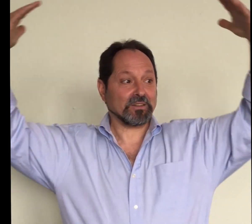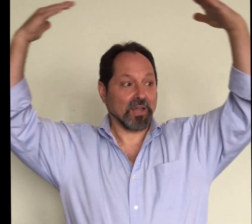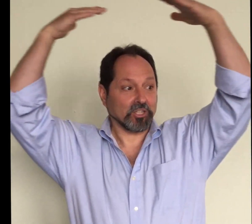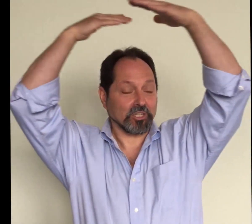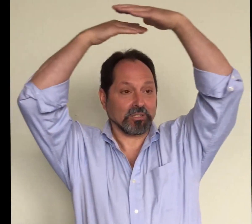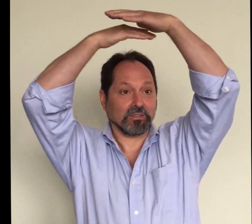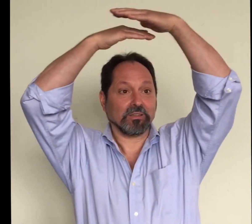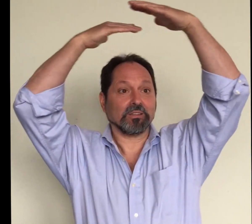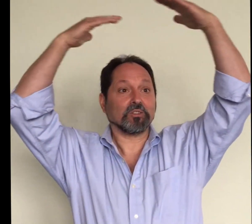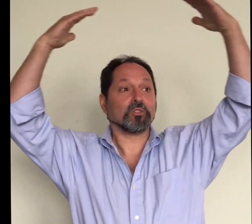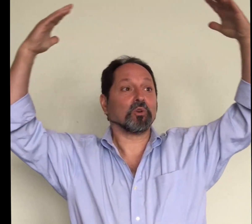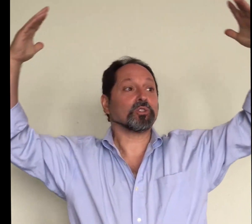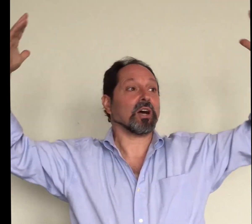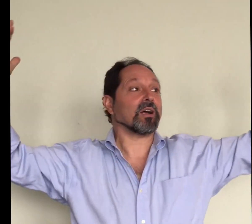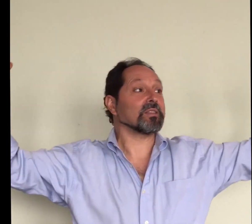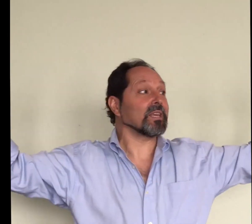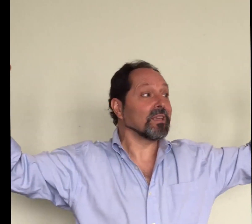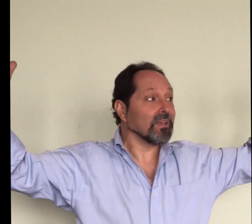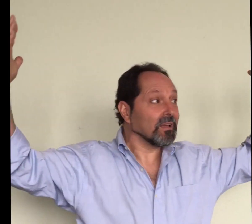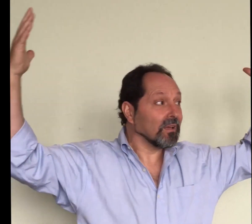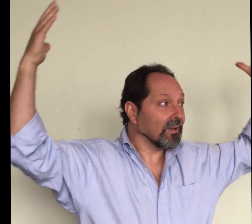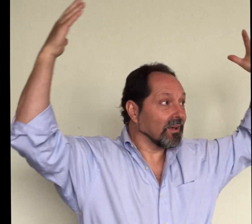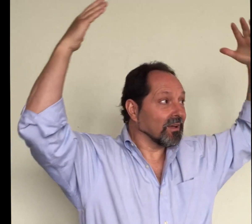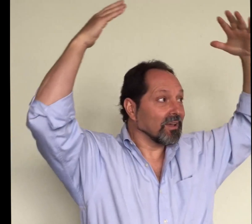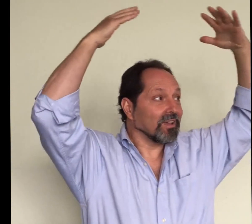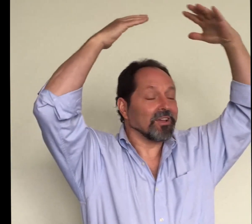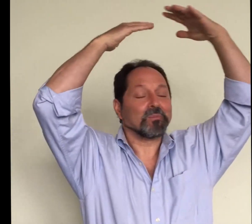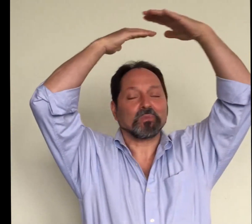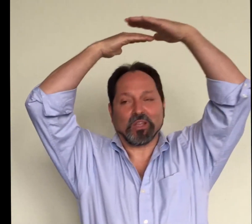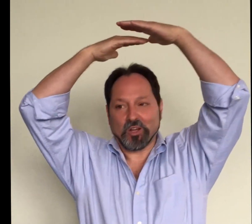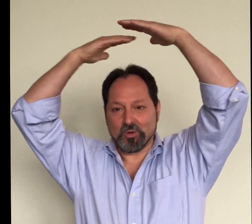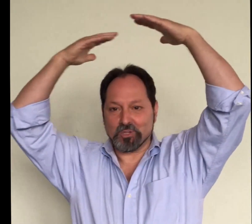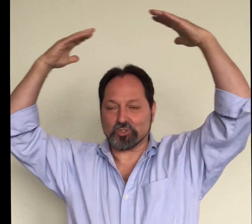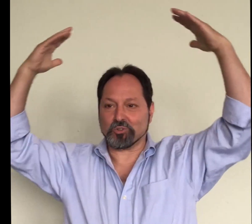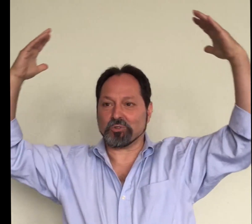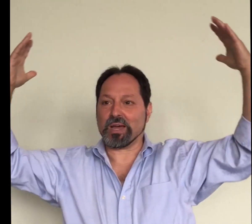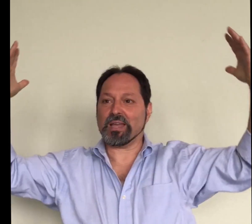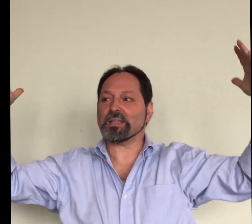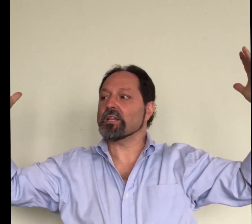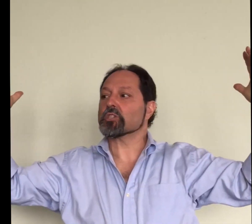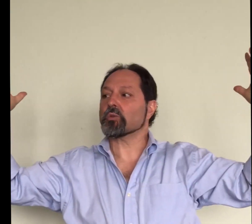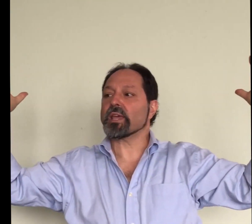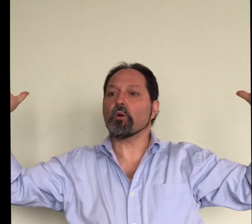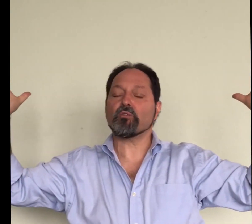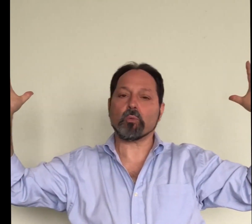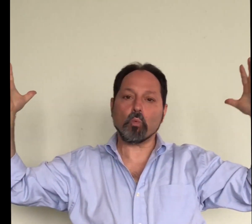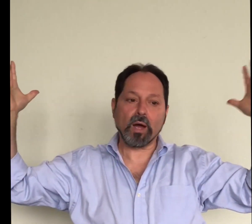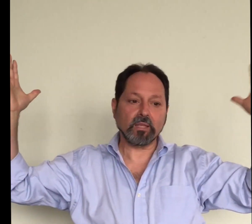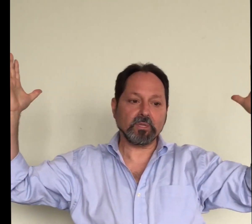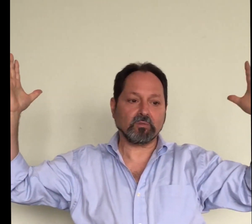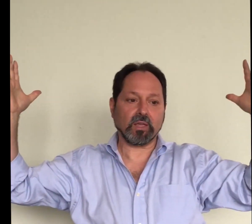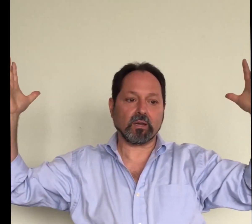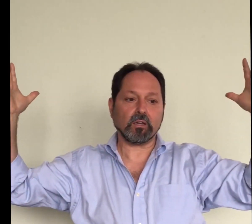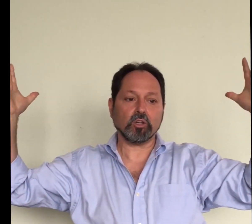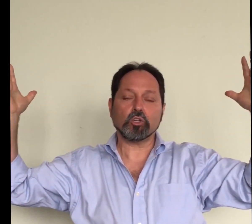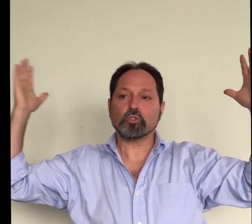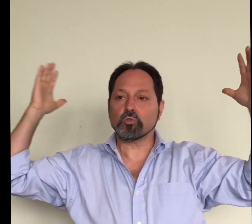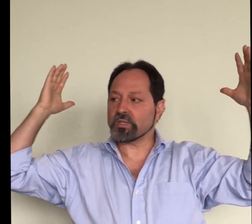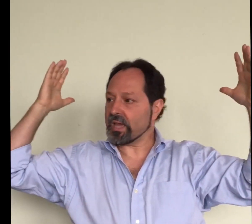direction those are the commissure right so they go from one hemisphere to the